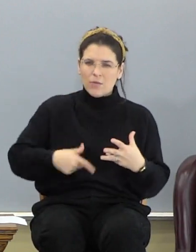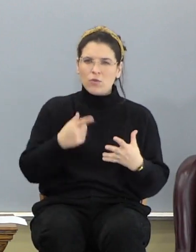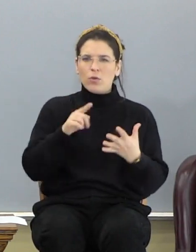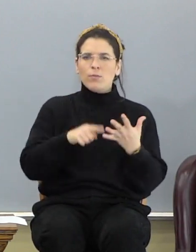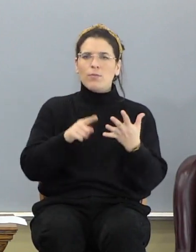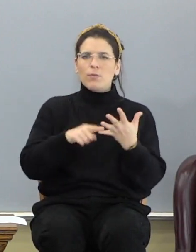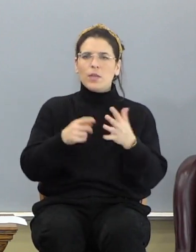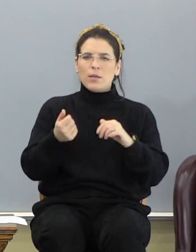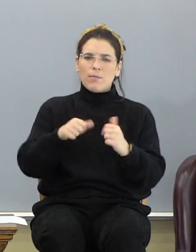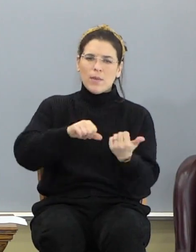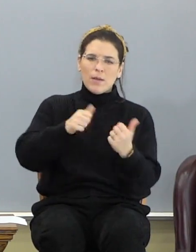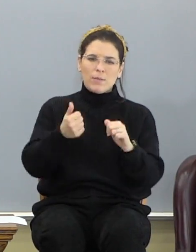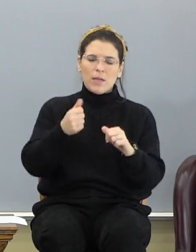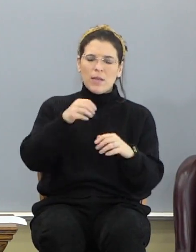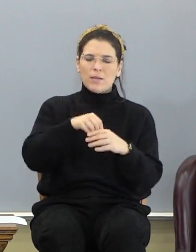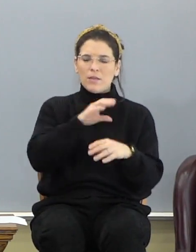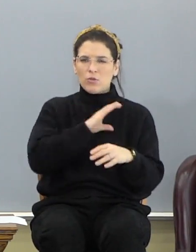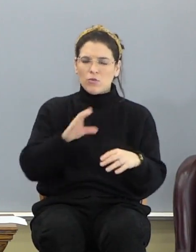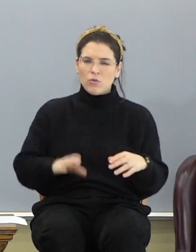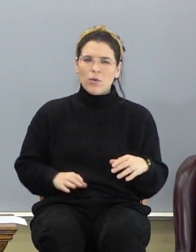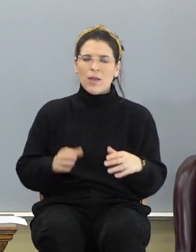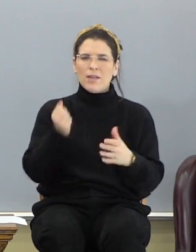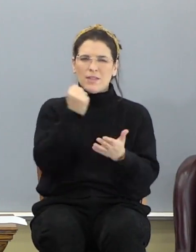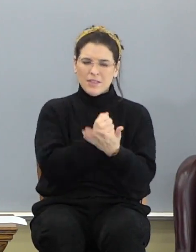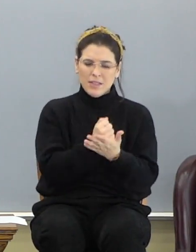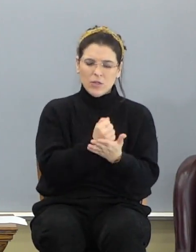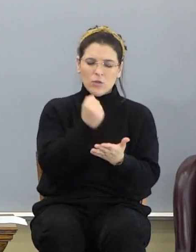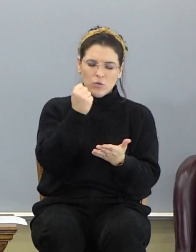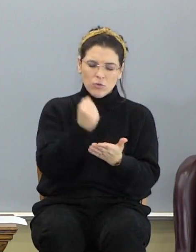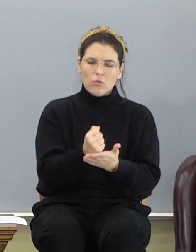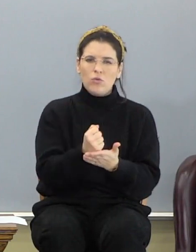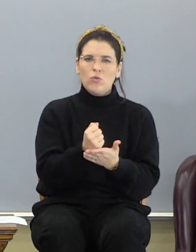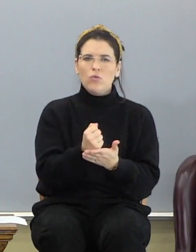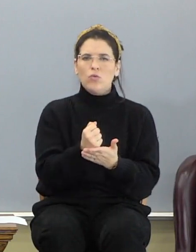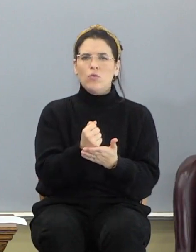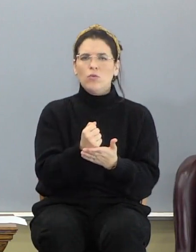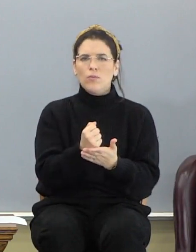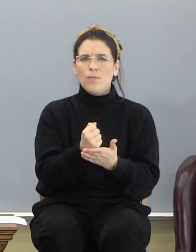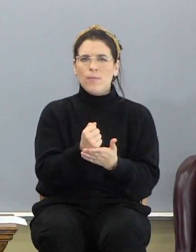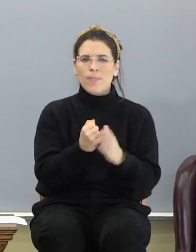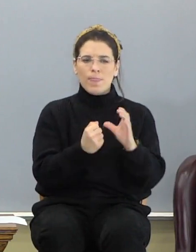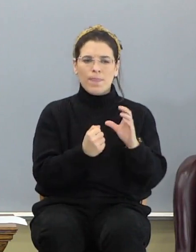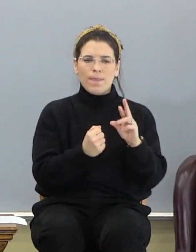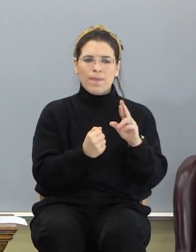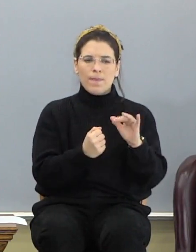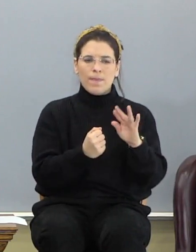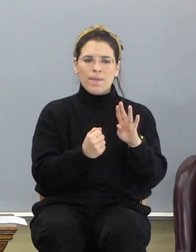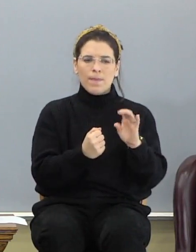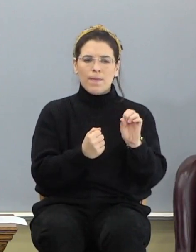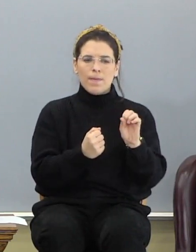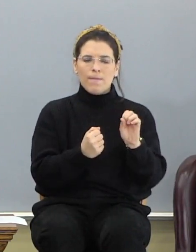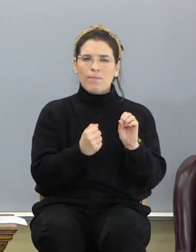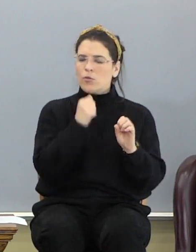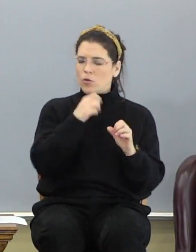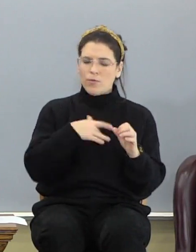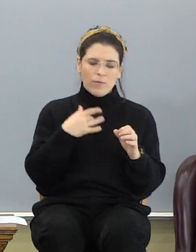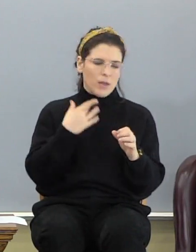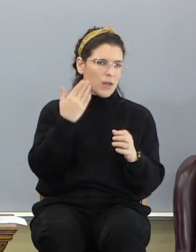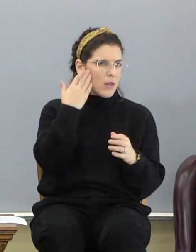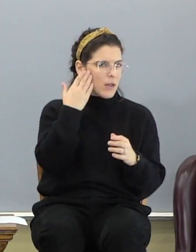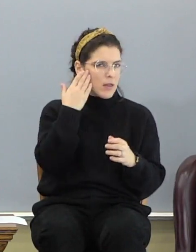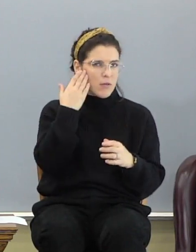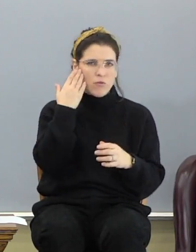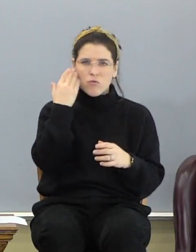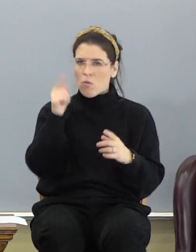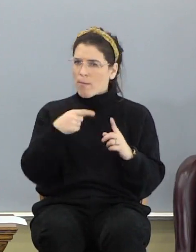B, he baptizes you into Christ. And S, he seals you, cribs. You don't feel it, you don't know about it unless you read it in the word of God,